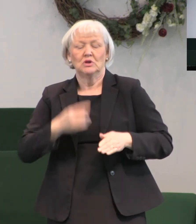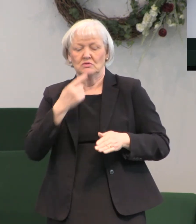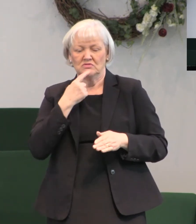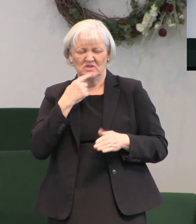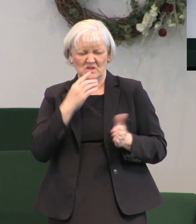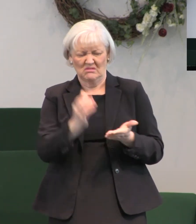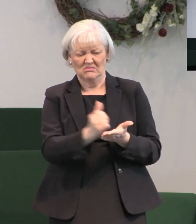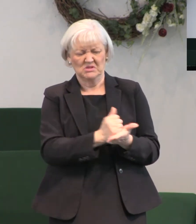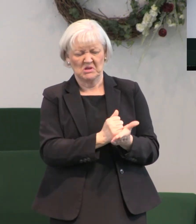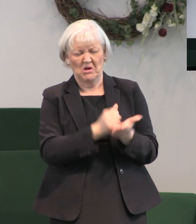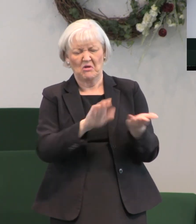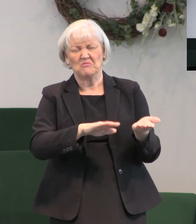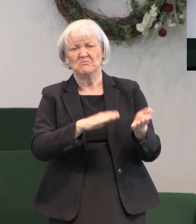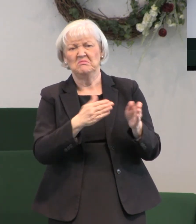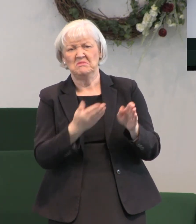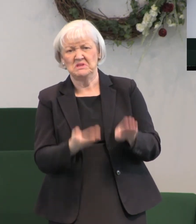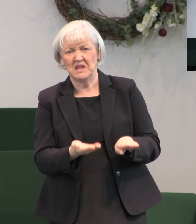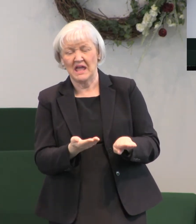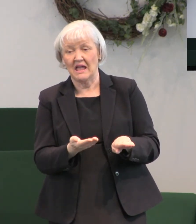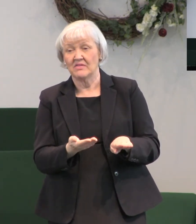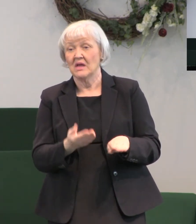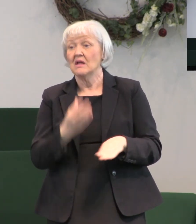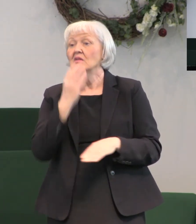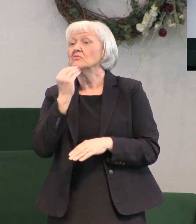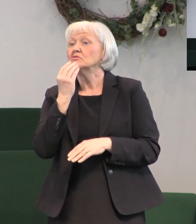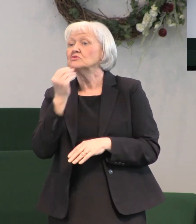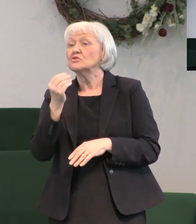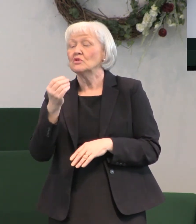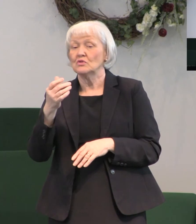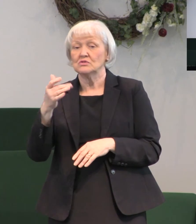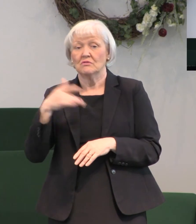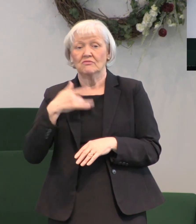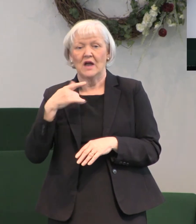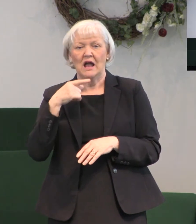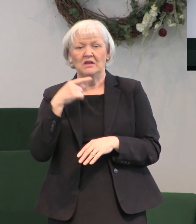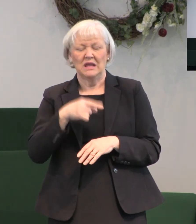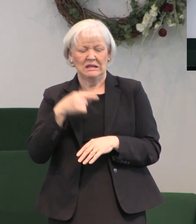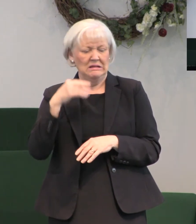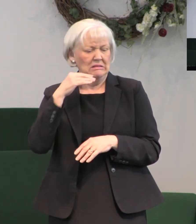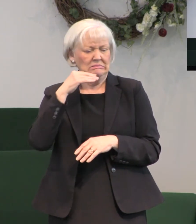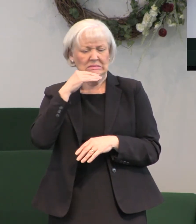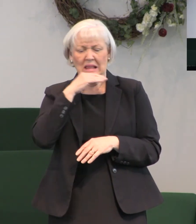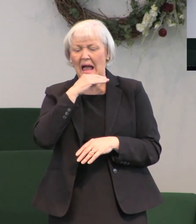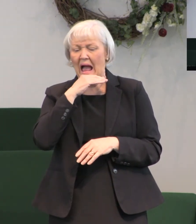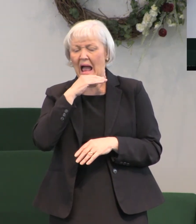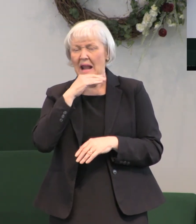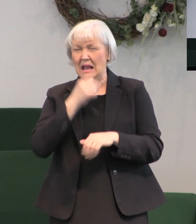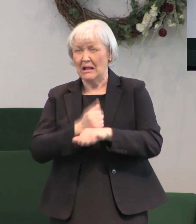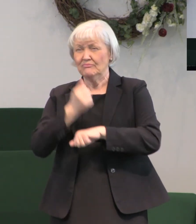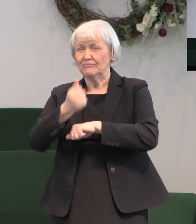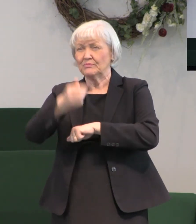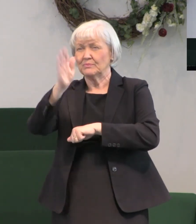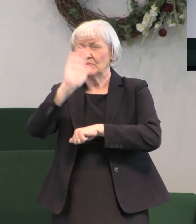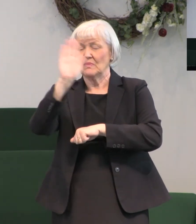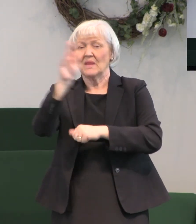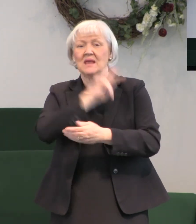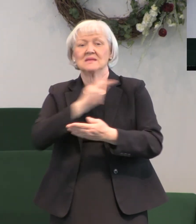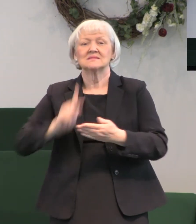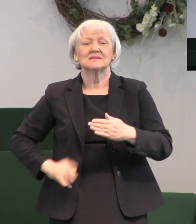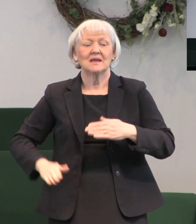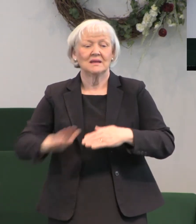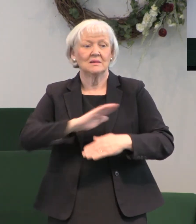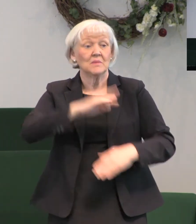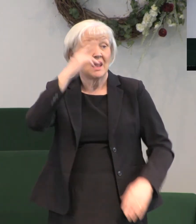death. The Jews considered Him a heretic who threatened the kingdom of God. and the Romans